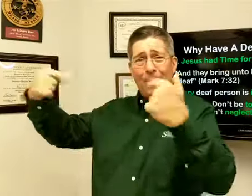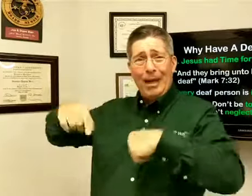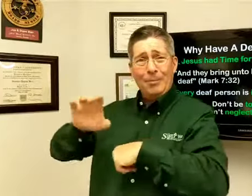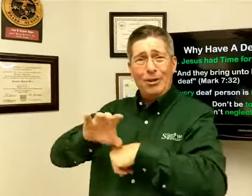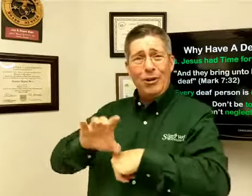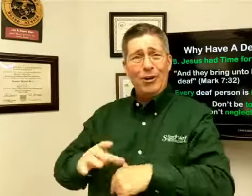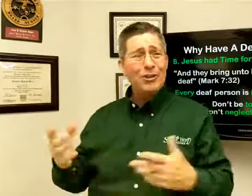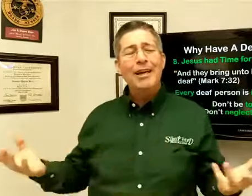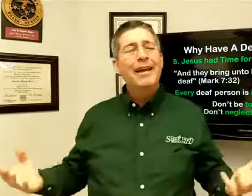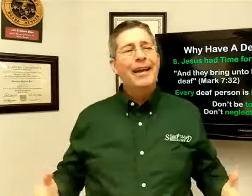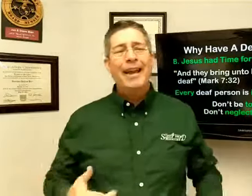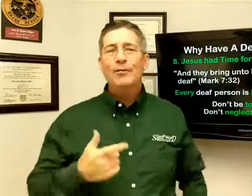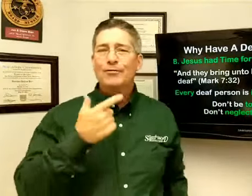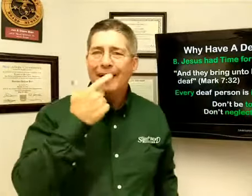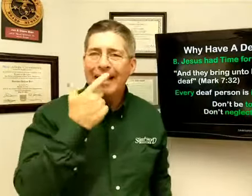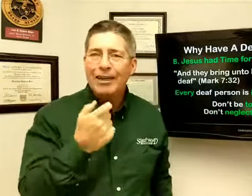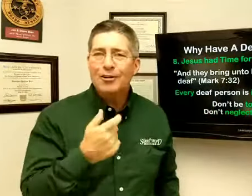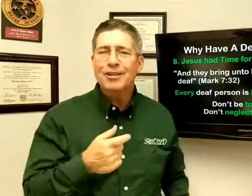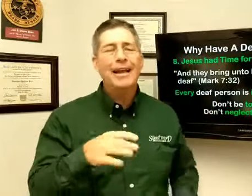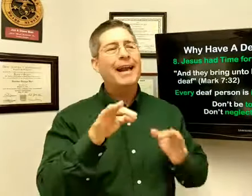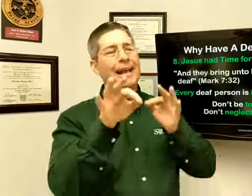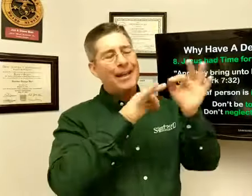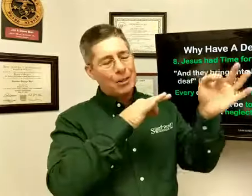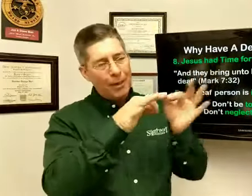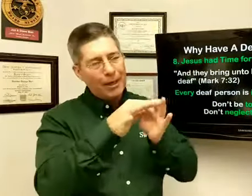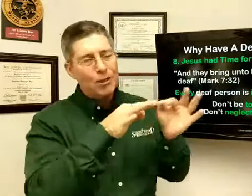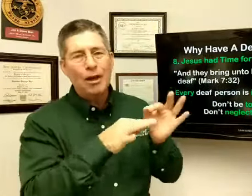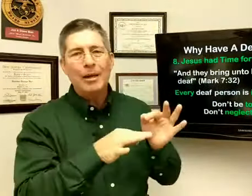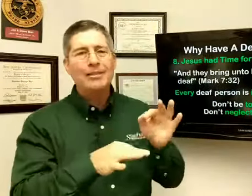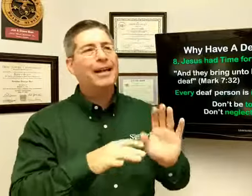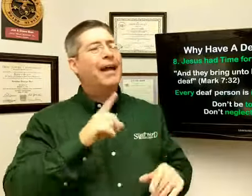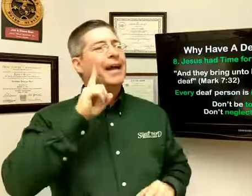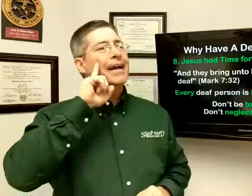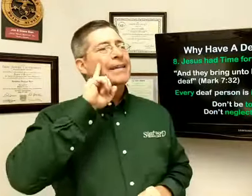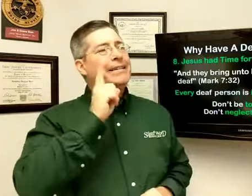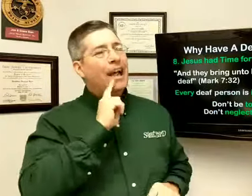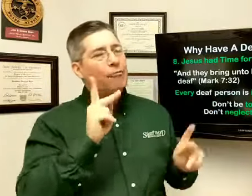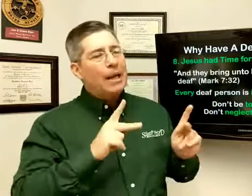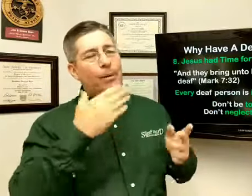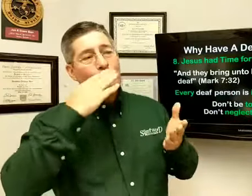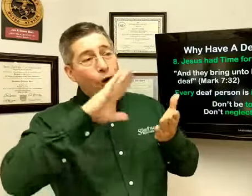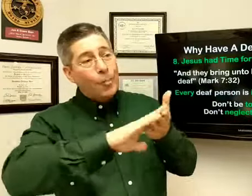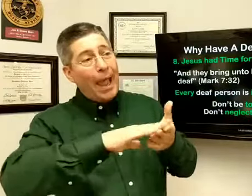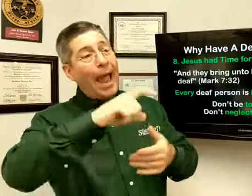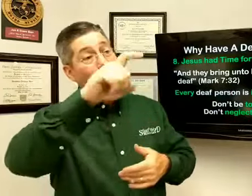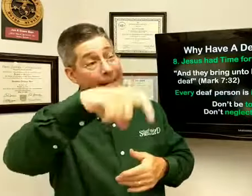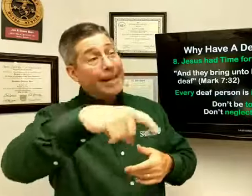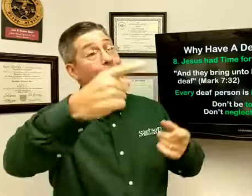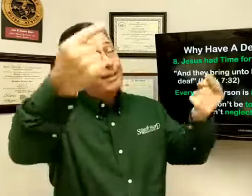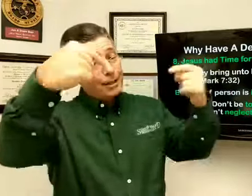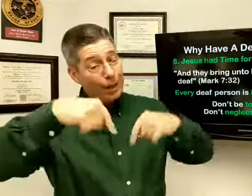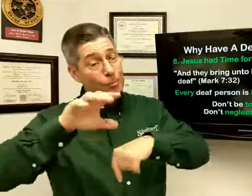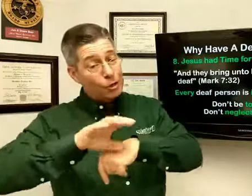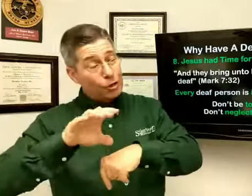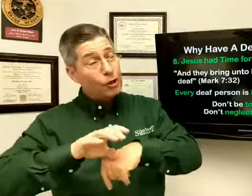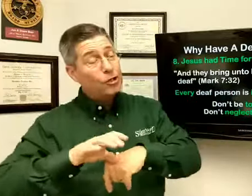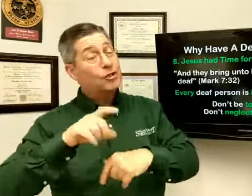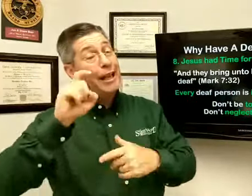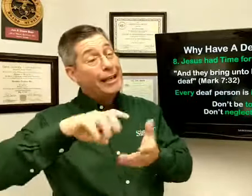come to church? It was very interesting. And I explained to him. said, deaf people that are bad need to come to church. They need